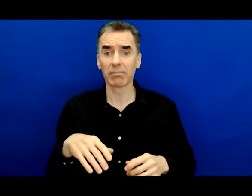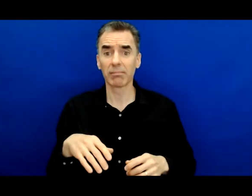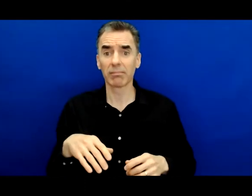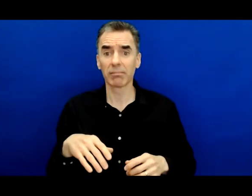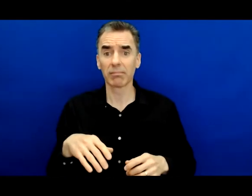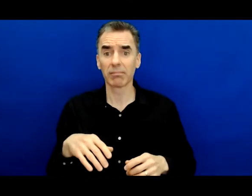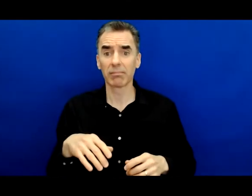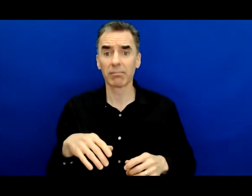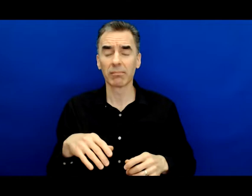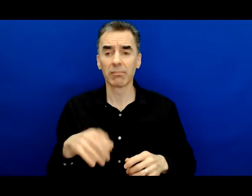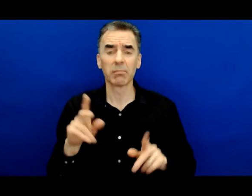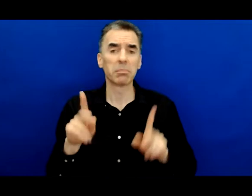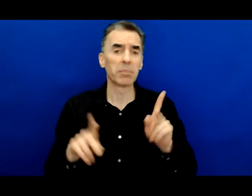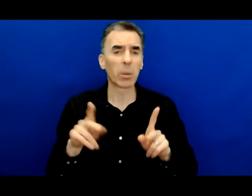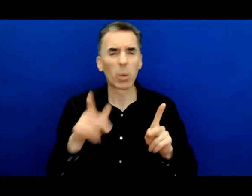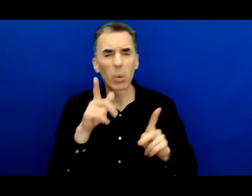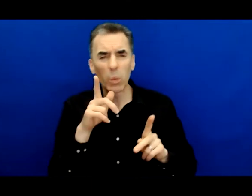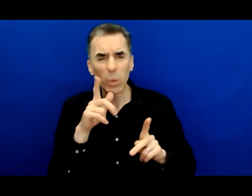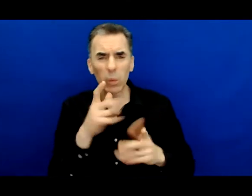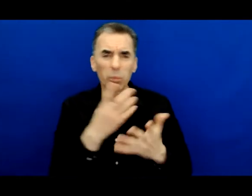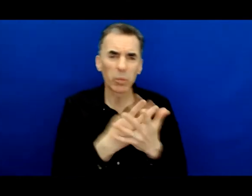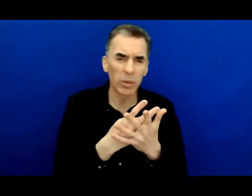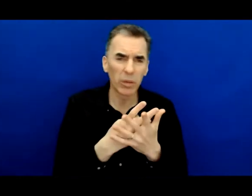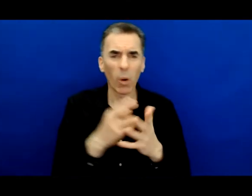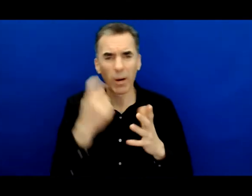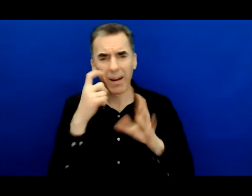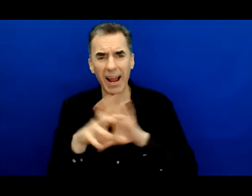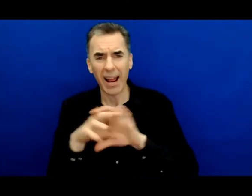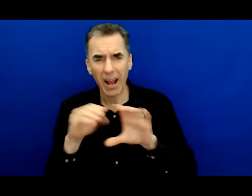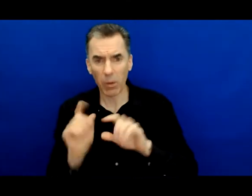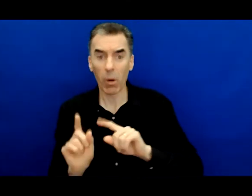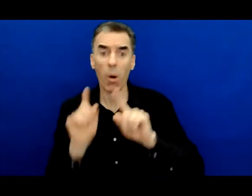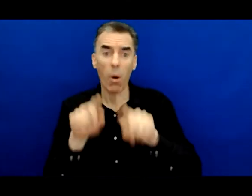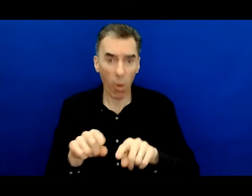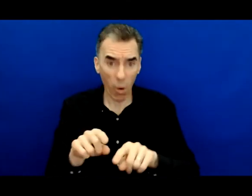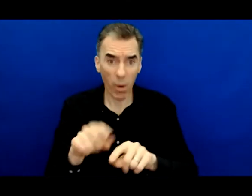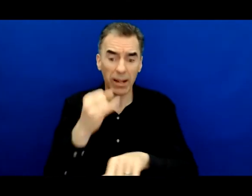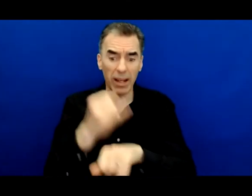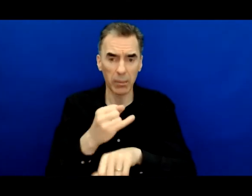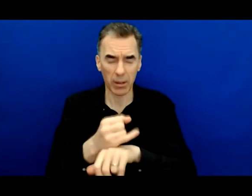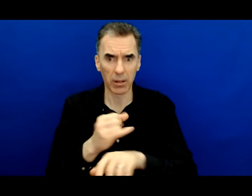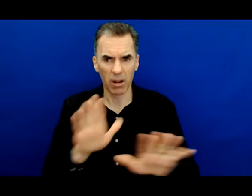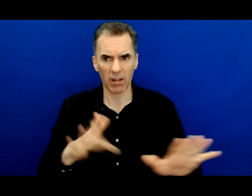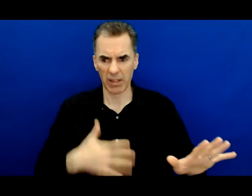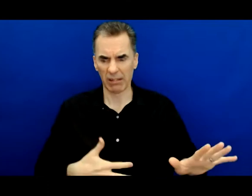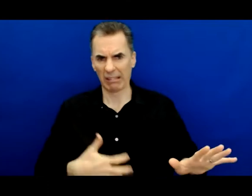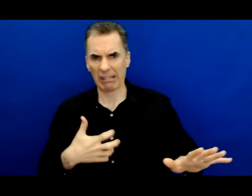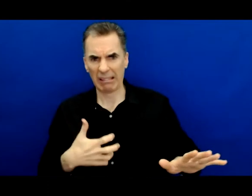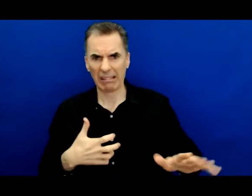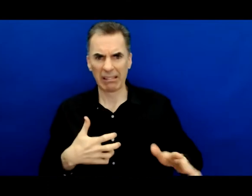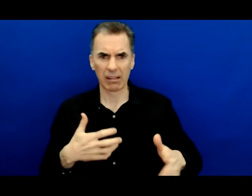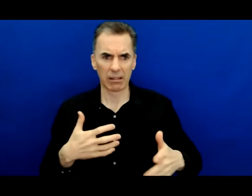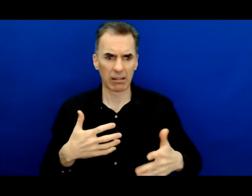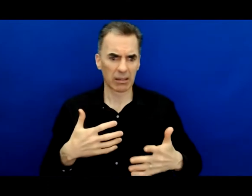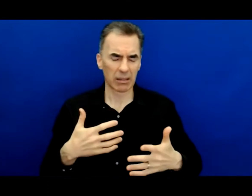impacted or know someone who's system impacted and on, on college campus, we also want you to feel the humanness of,